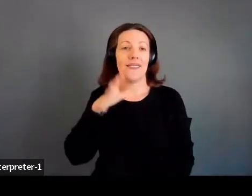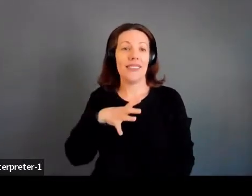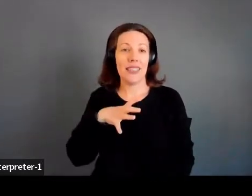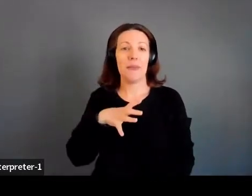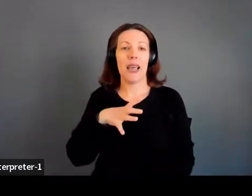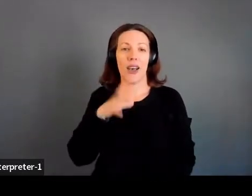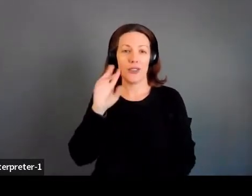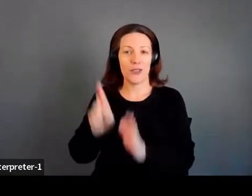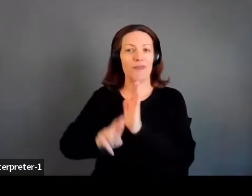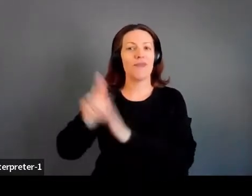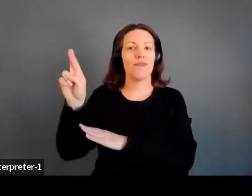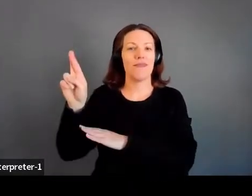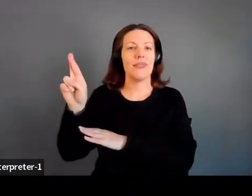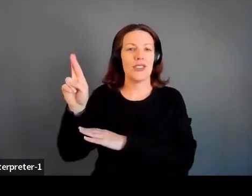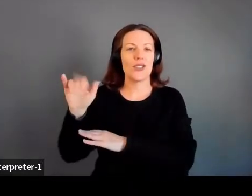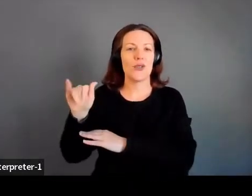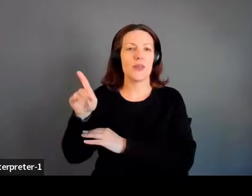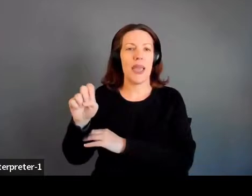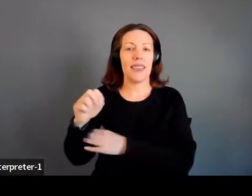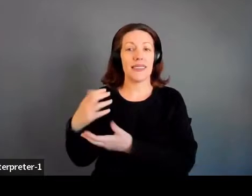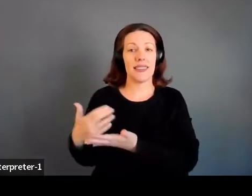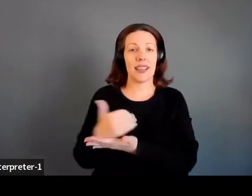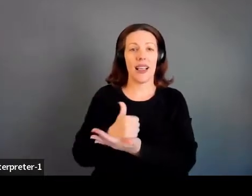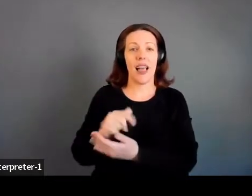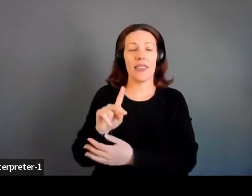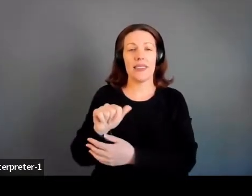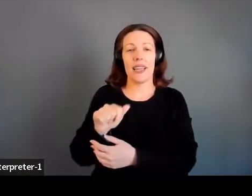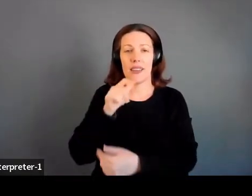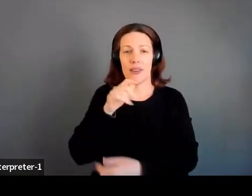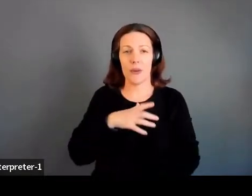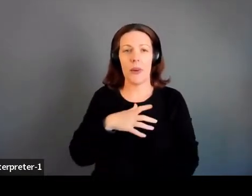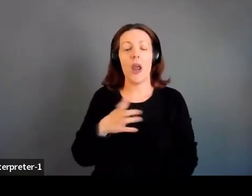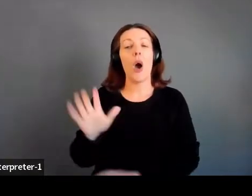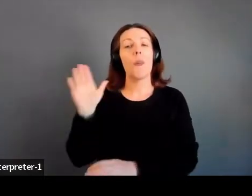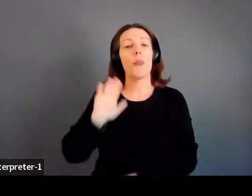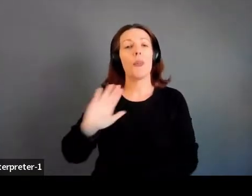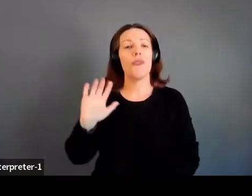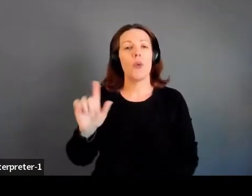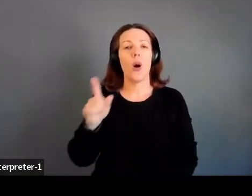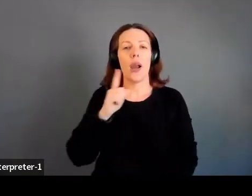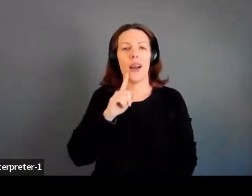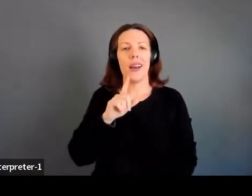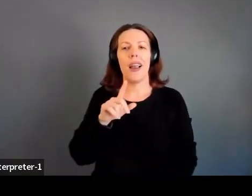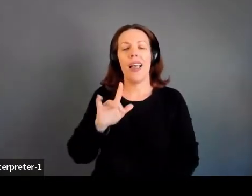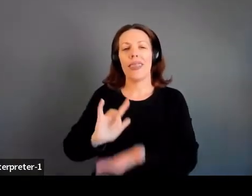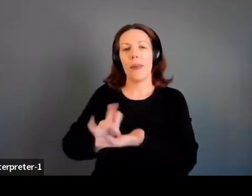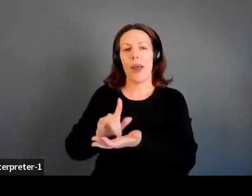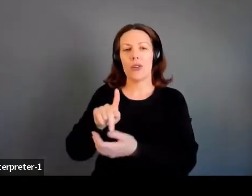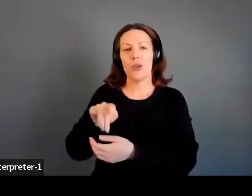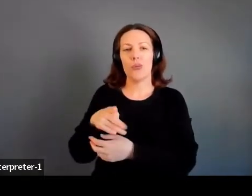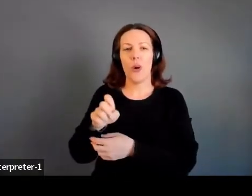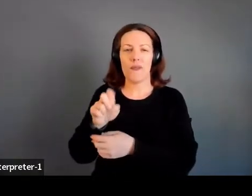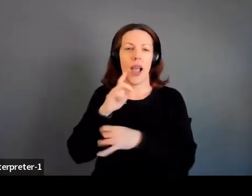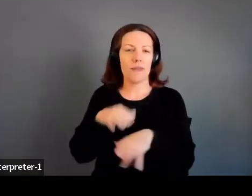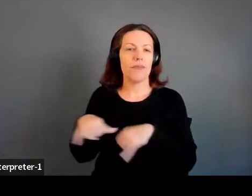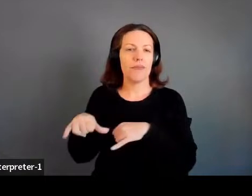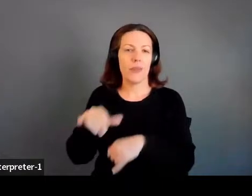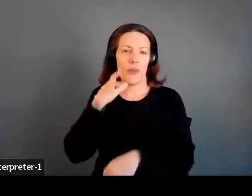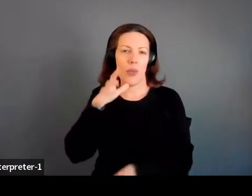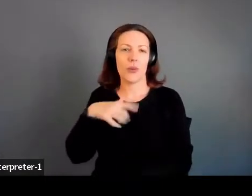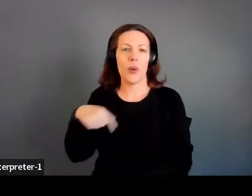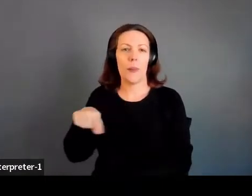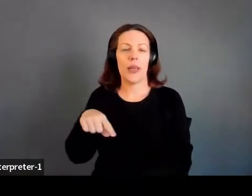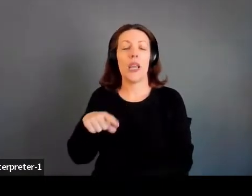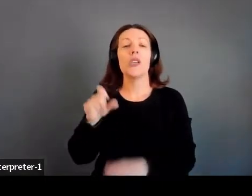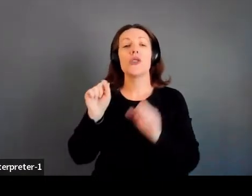fly to space and to be able to collect that data. And before me, the majority of them were of a very homogenous medical profile. So the ability to start